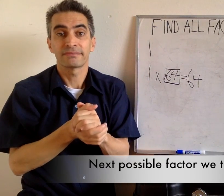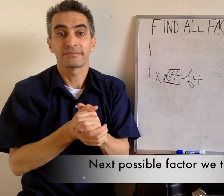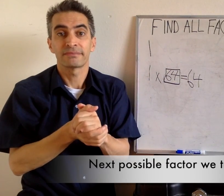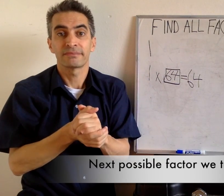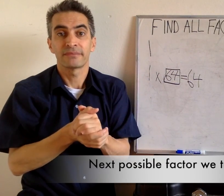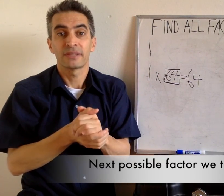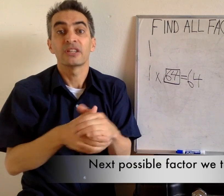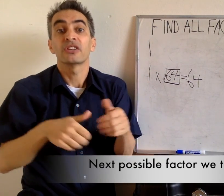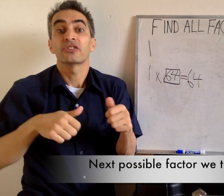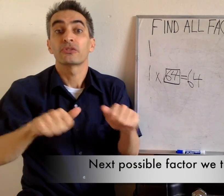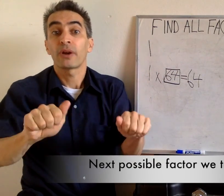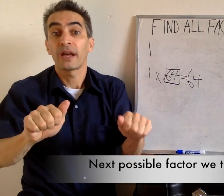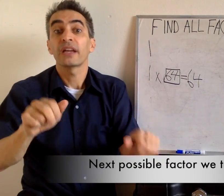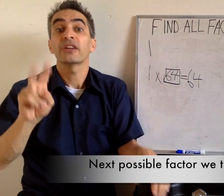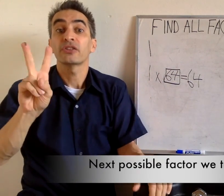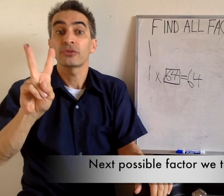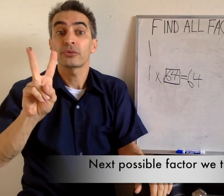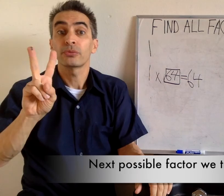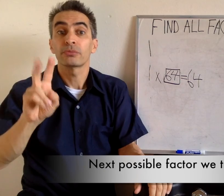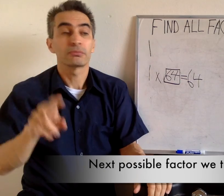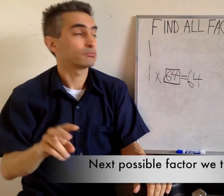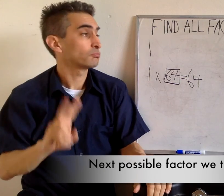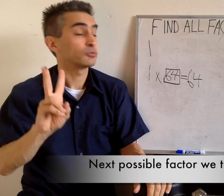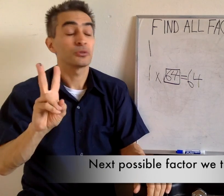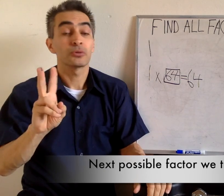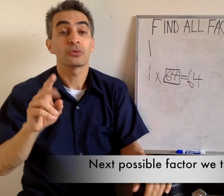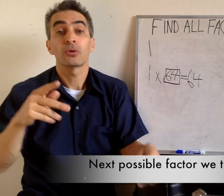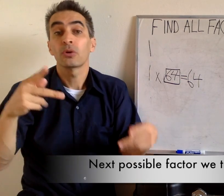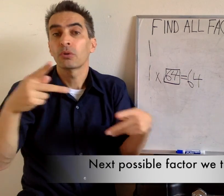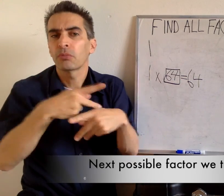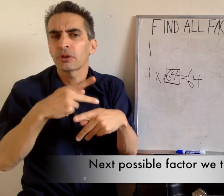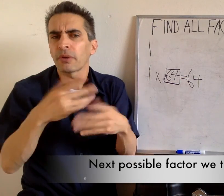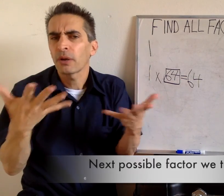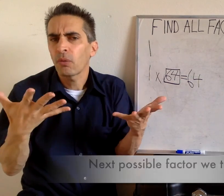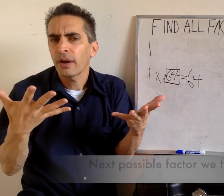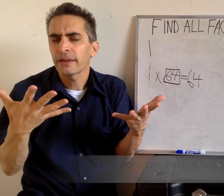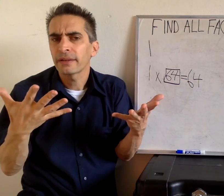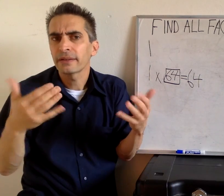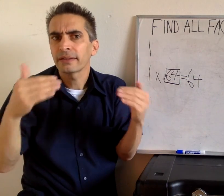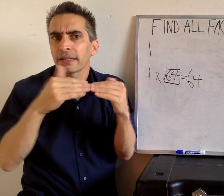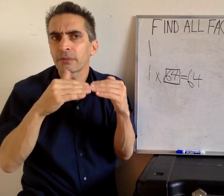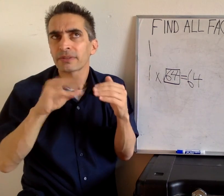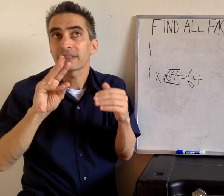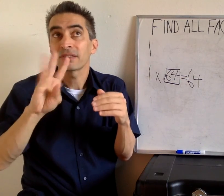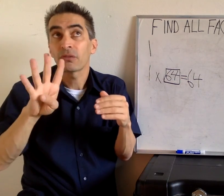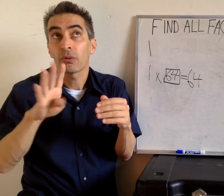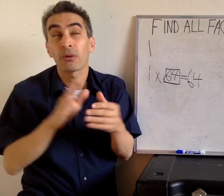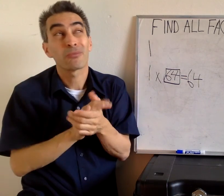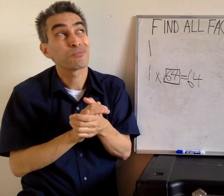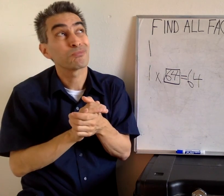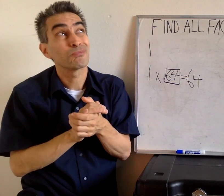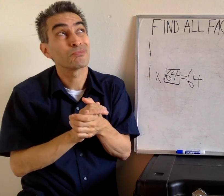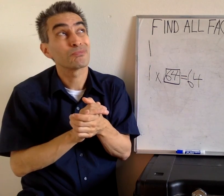Next, we're going to try 2. 2 times what equals 64?